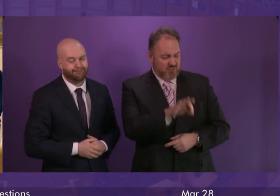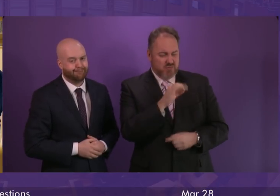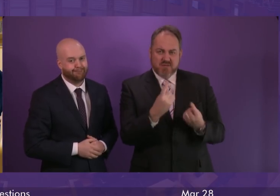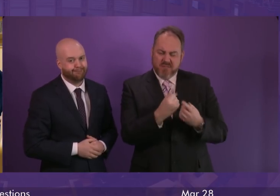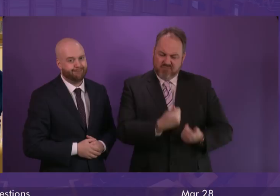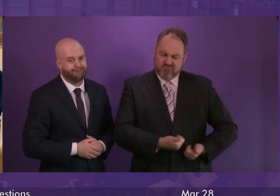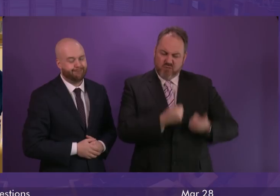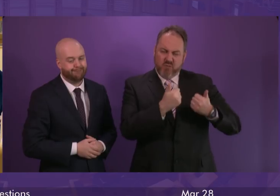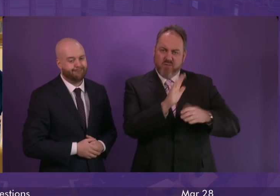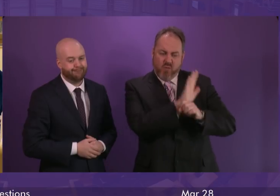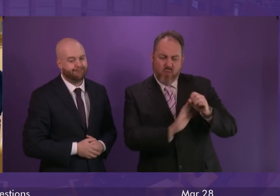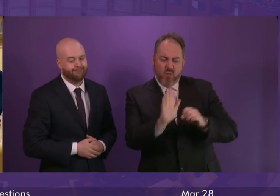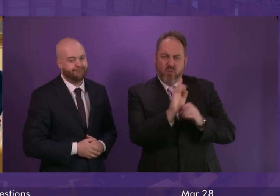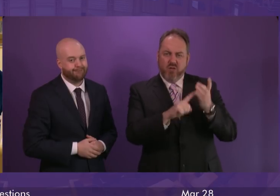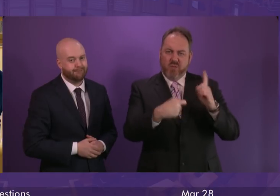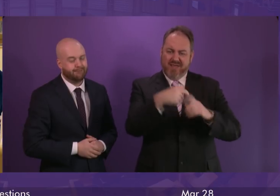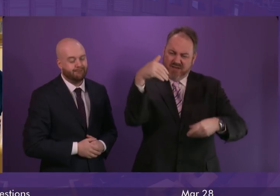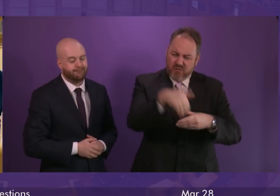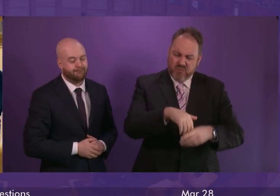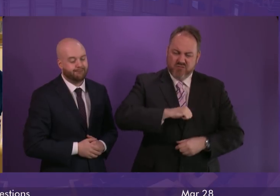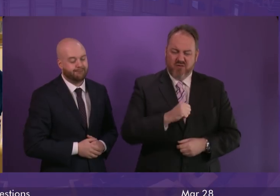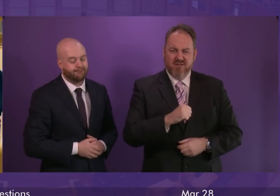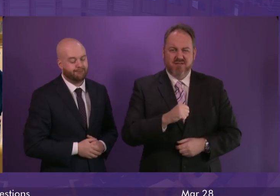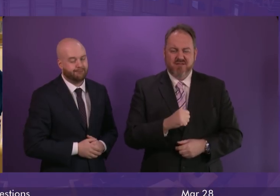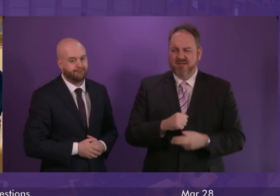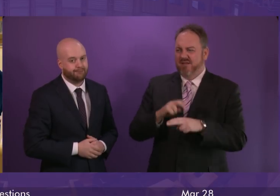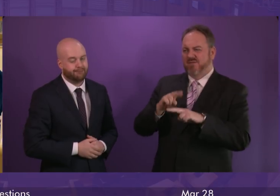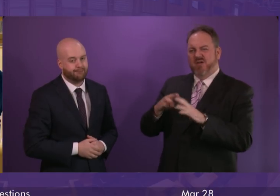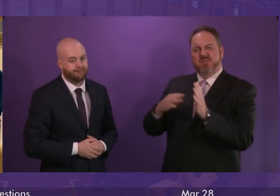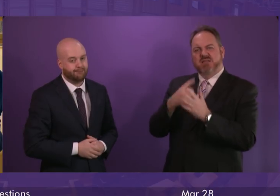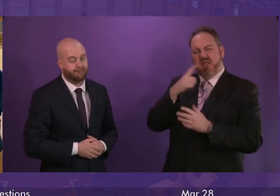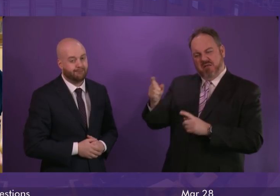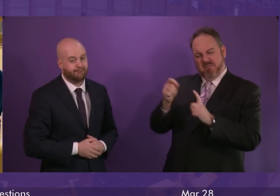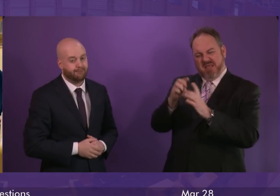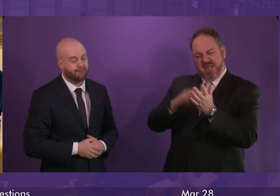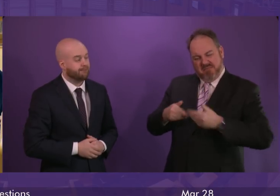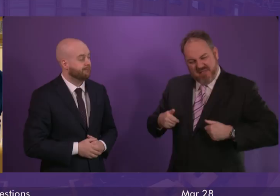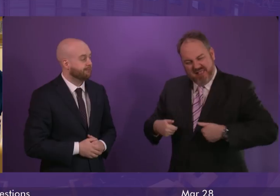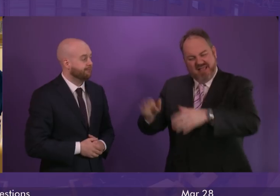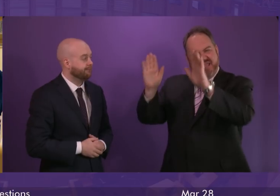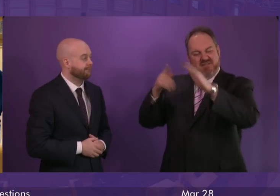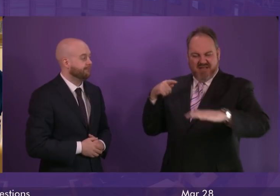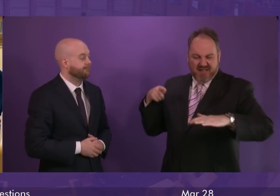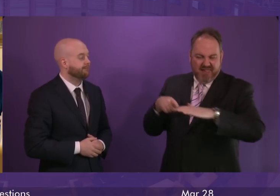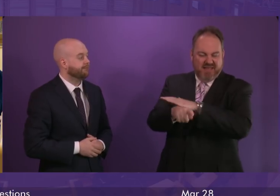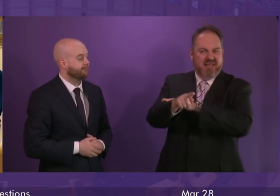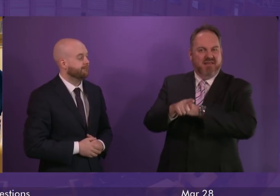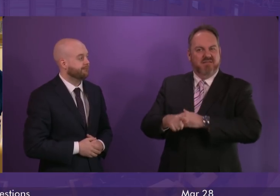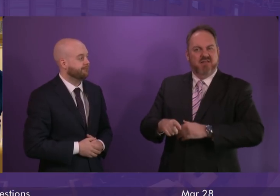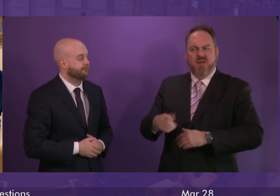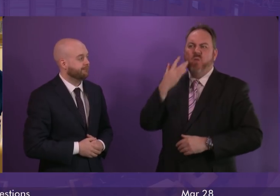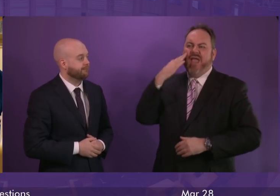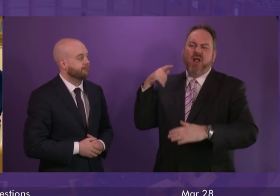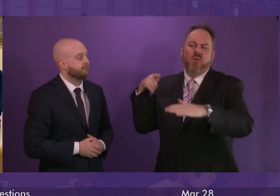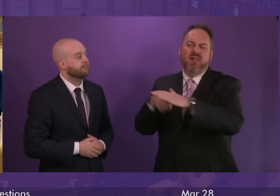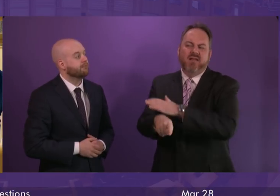by contrast, here's the First Minister's record. She angrily demands that the Prime Minister go. She angrily commands when the Prime Minister does go.